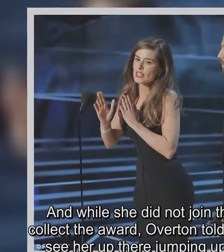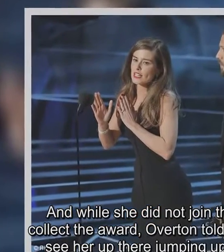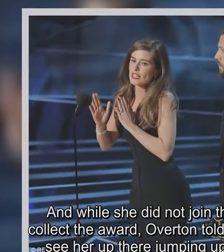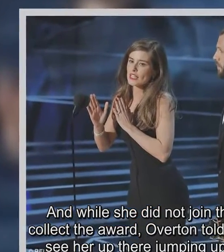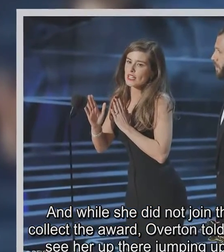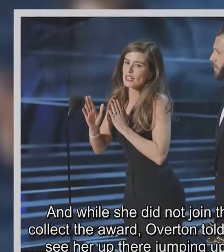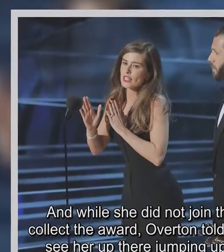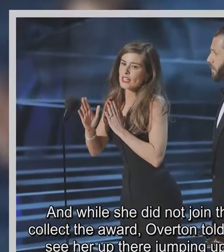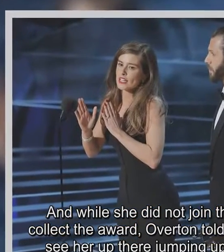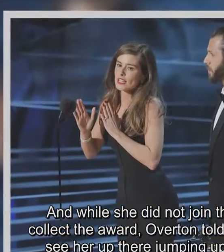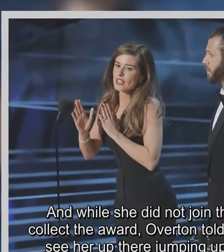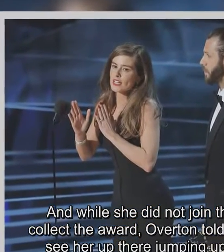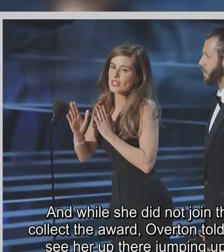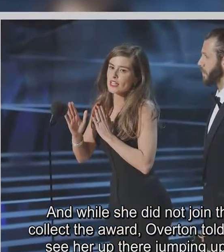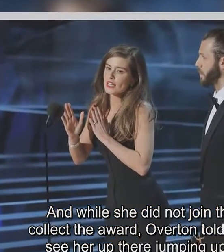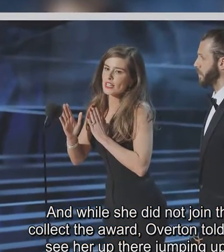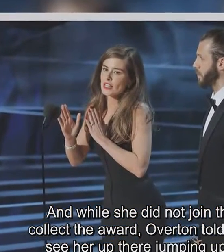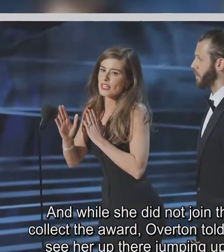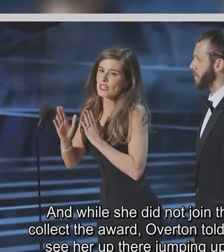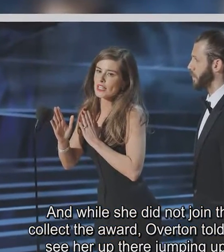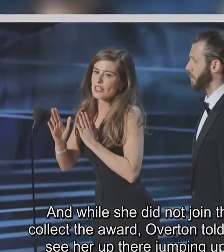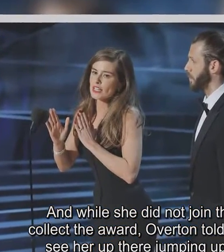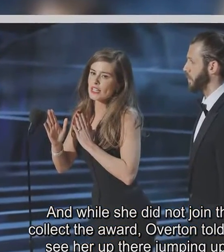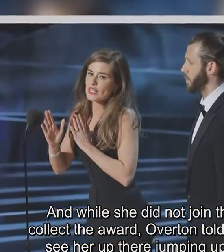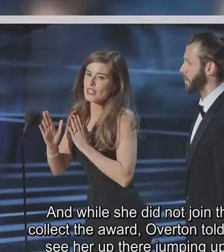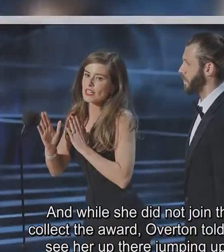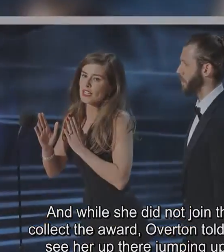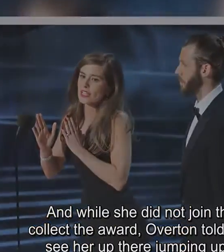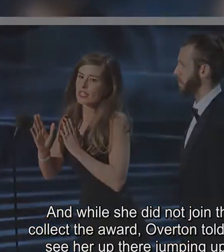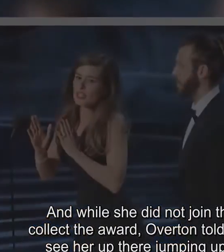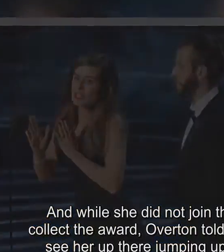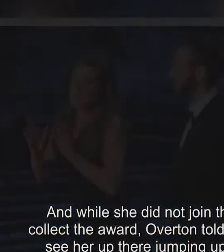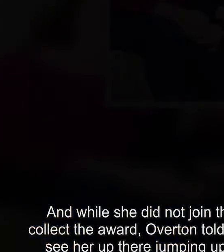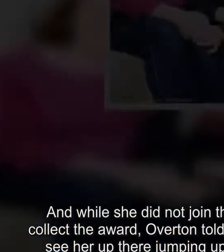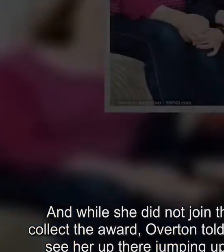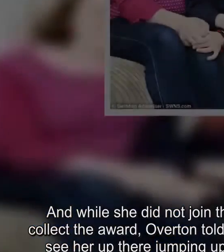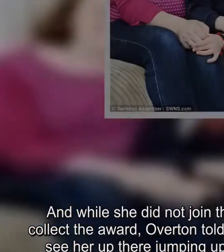we won I could see her up there jumping up and down and that was surreal.